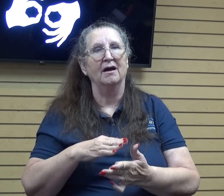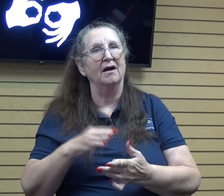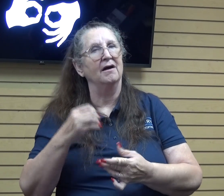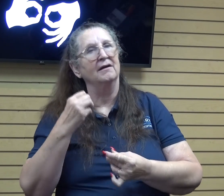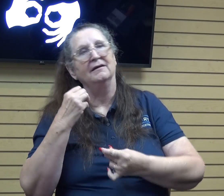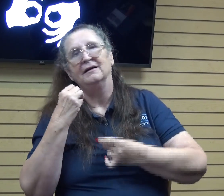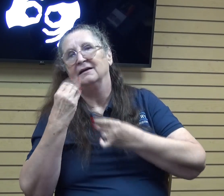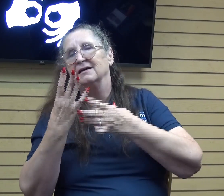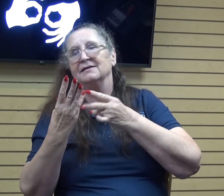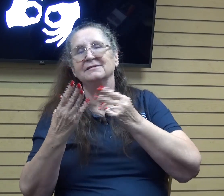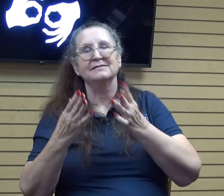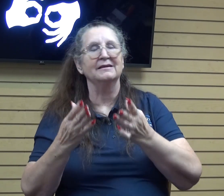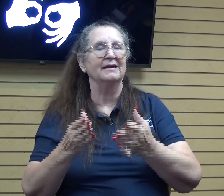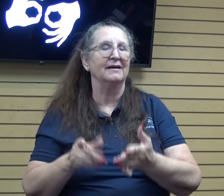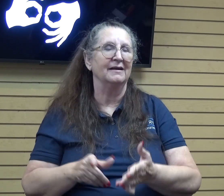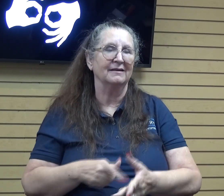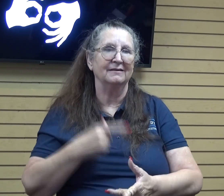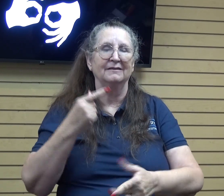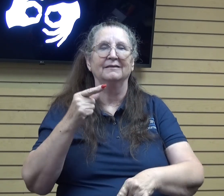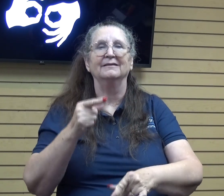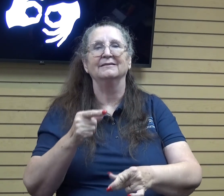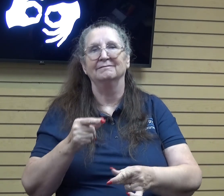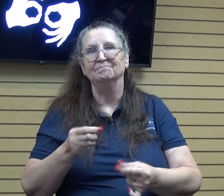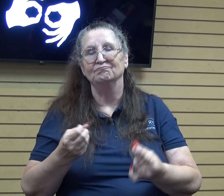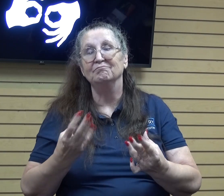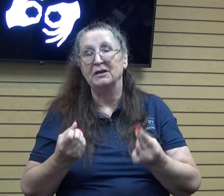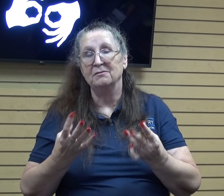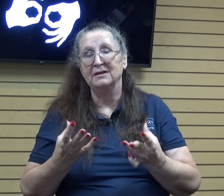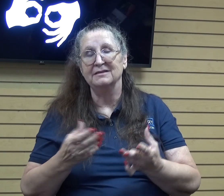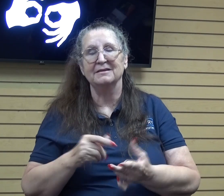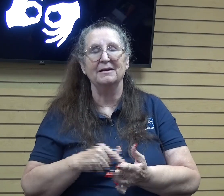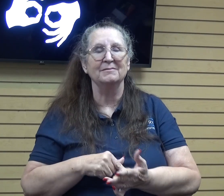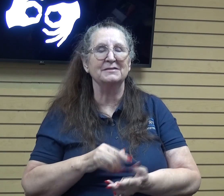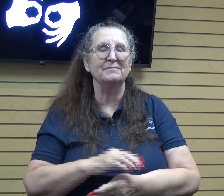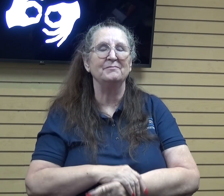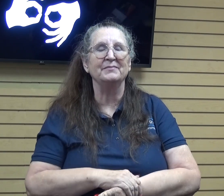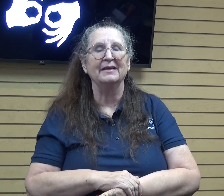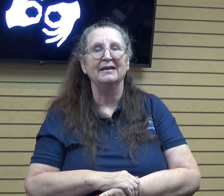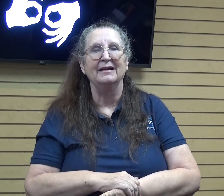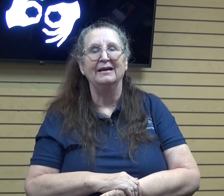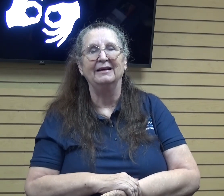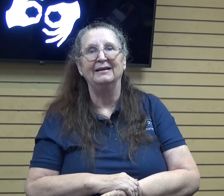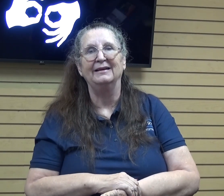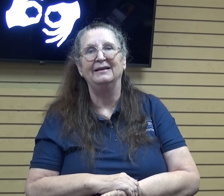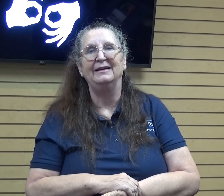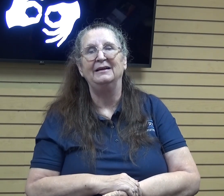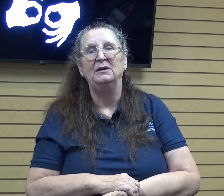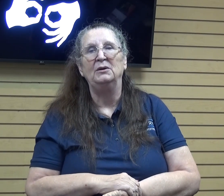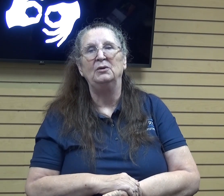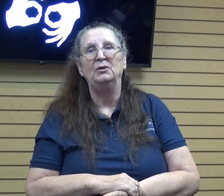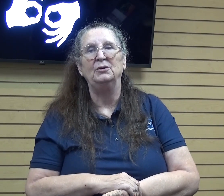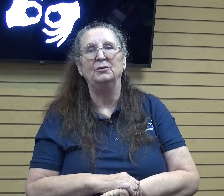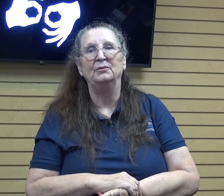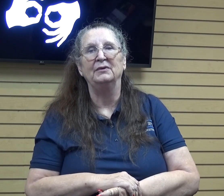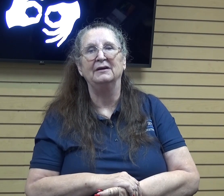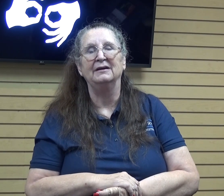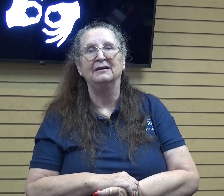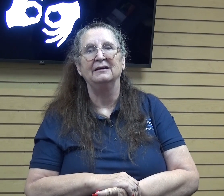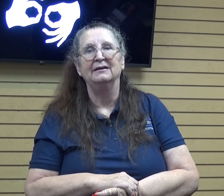and he used to sing so always make me think of him so let's say what